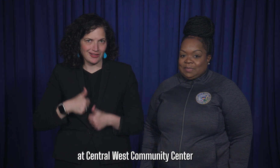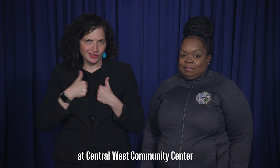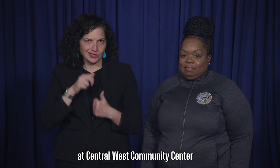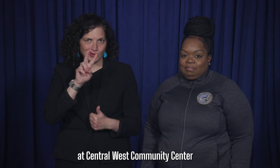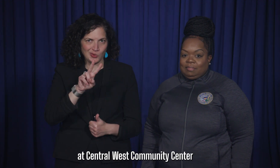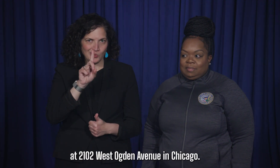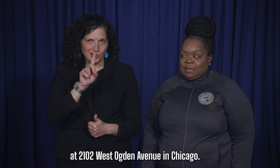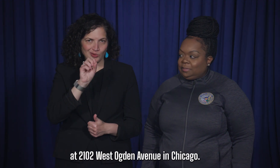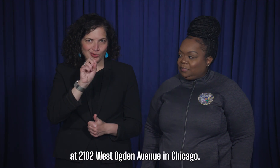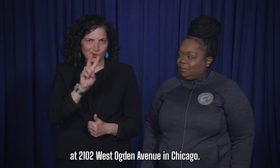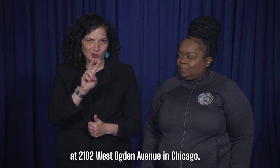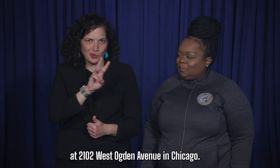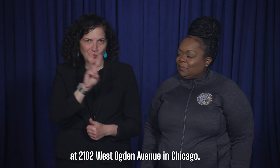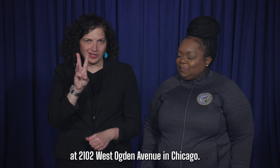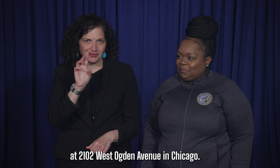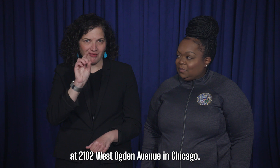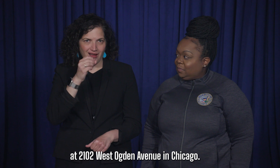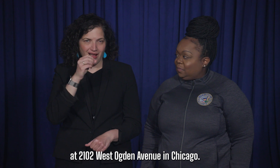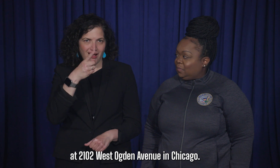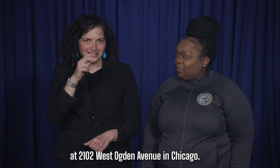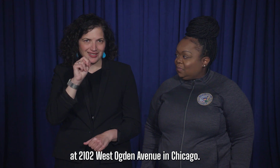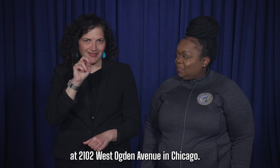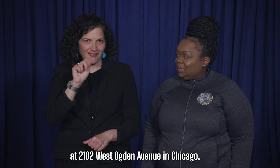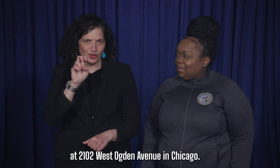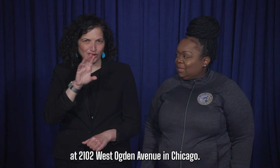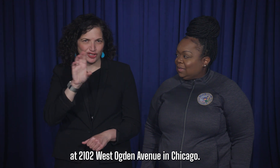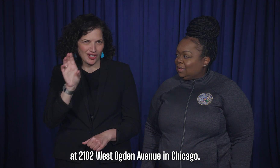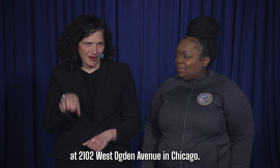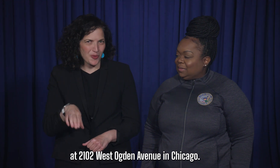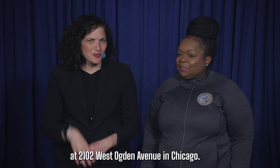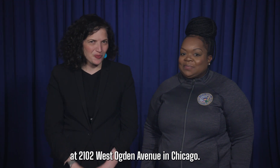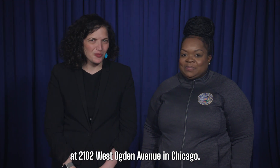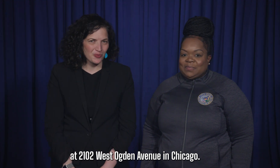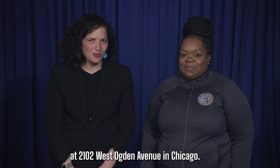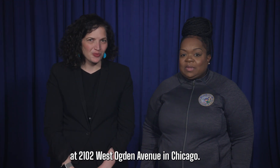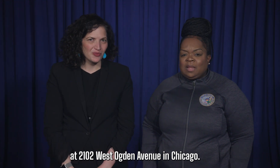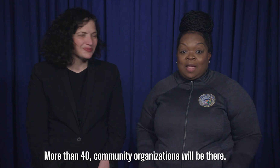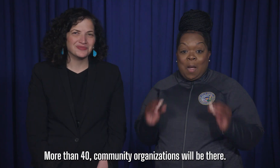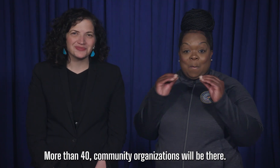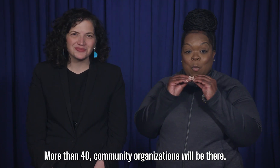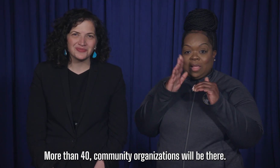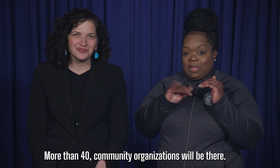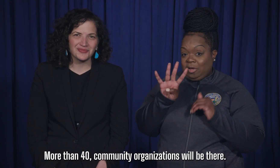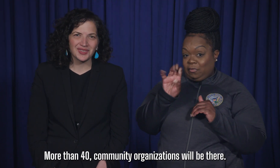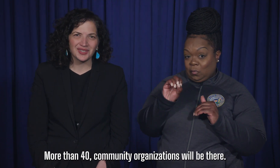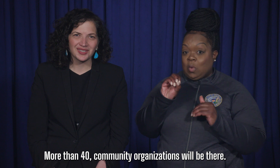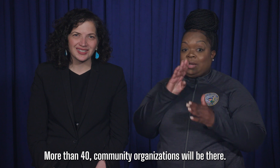at 2102 West Ogden Avenue in Chicago. More than 40